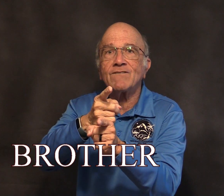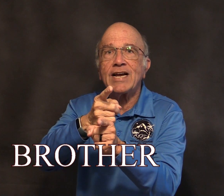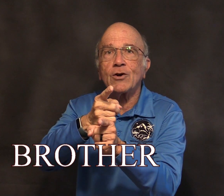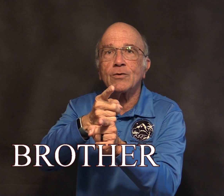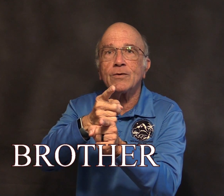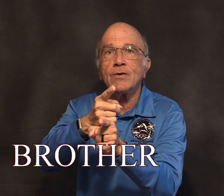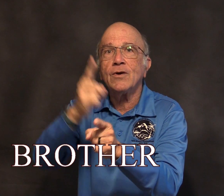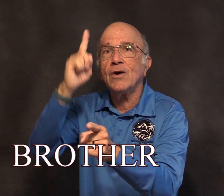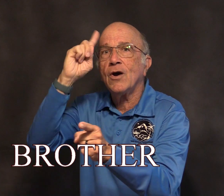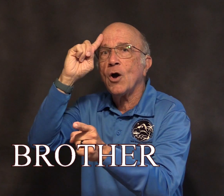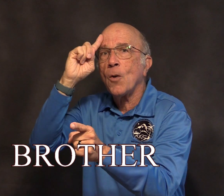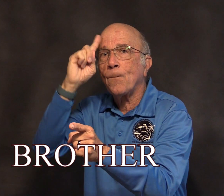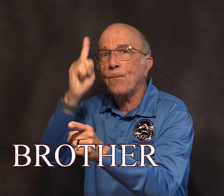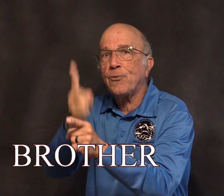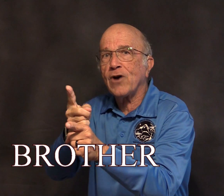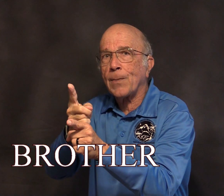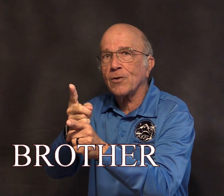finger. Brother.